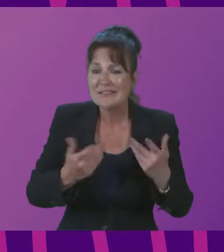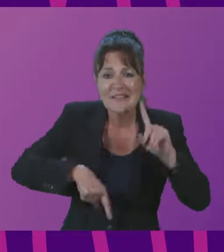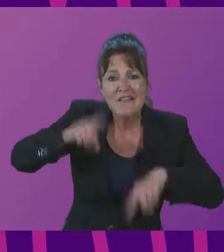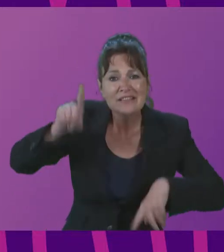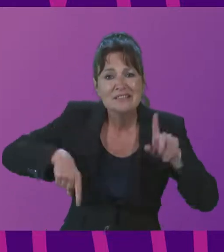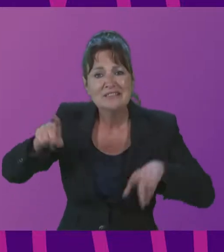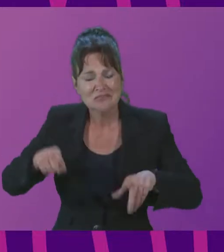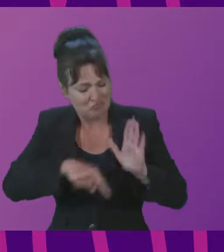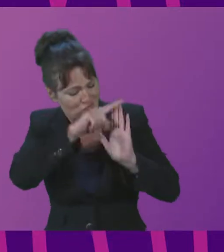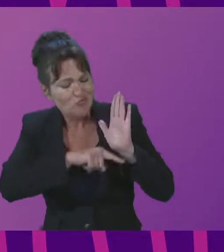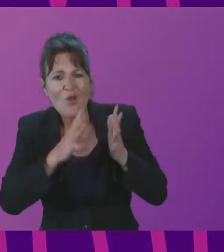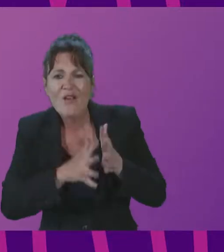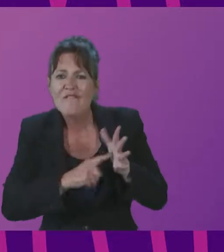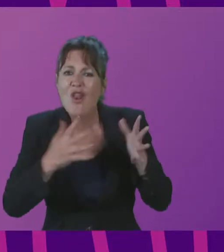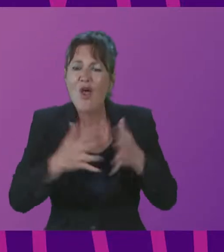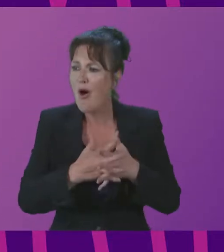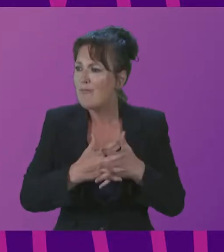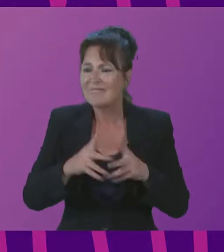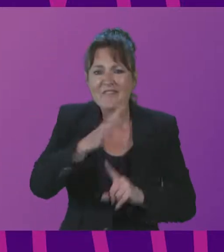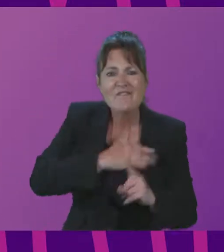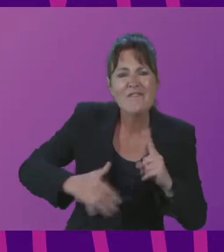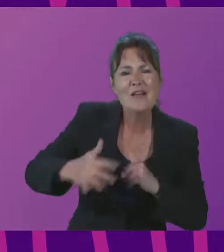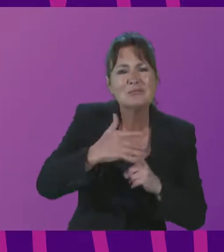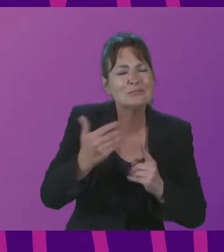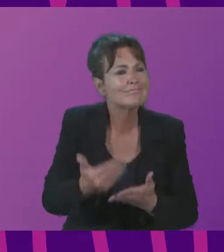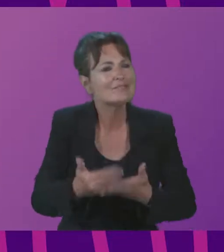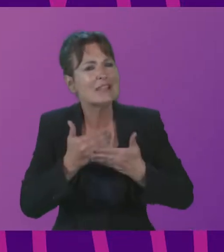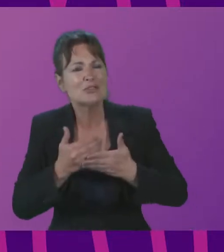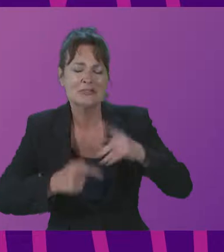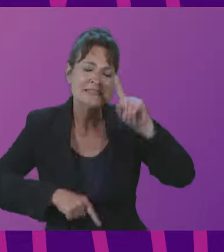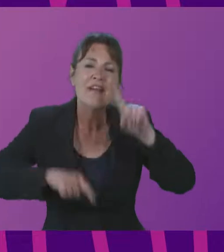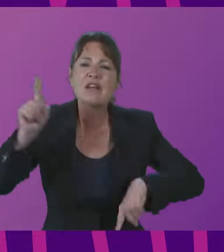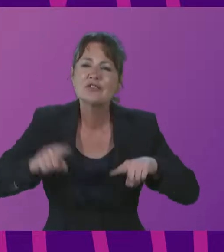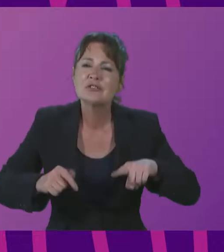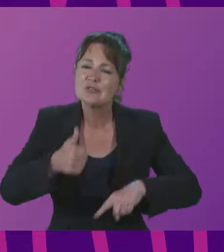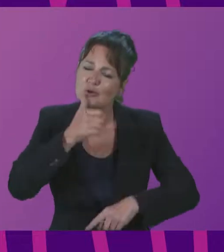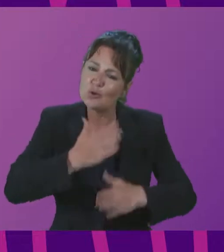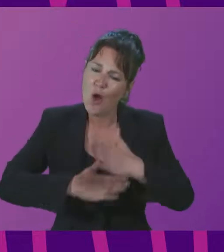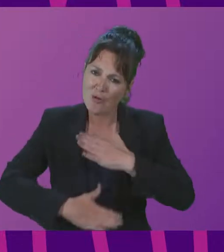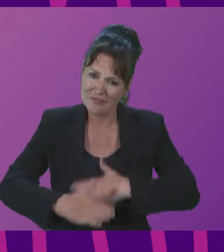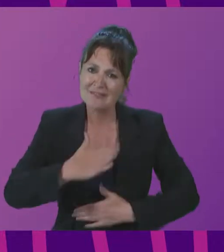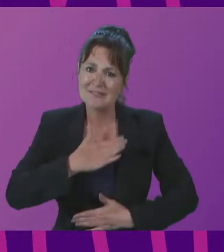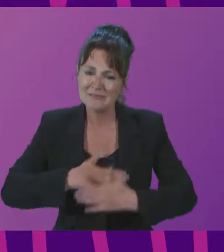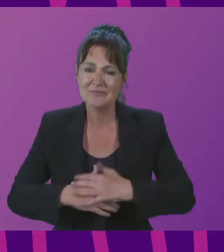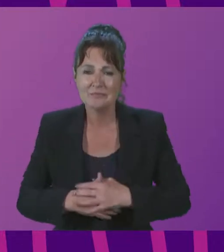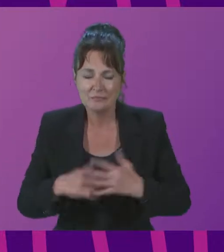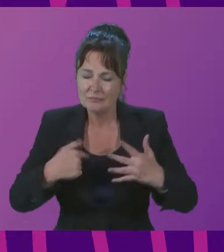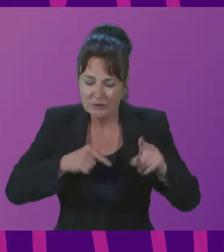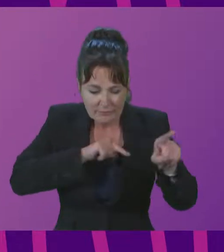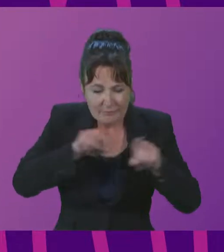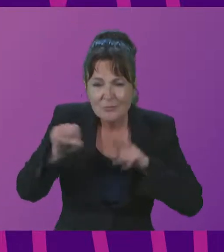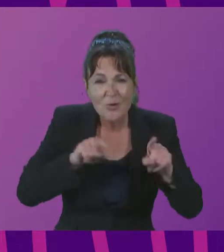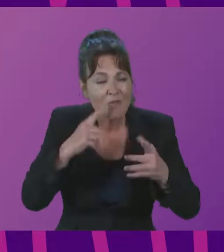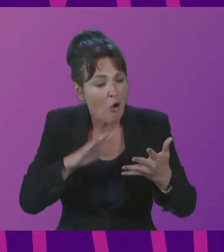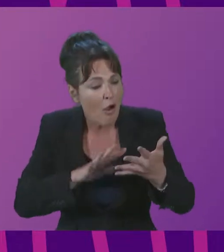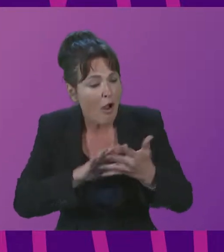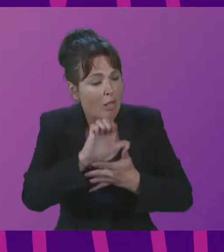rule of the law, environment protection, diversity, and tolerance. We see culture and the creative sector